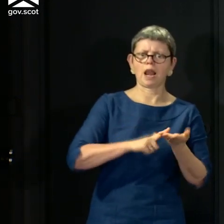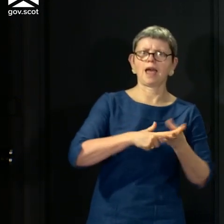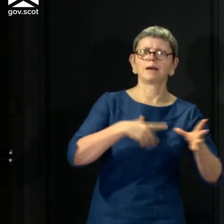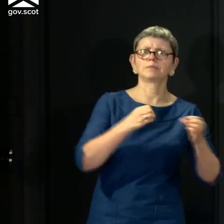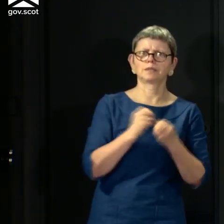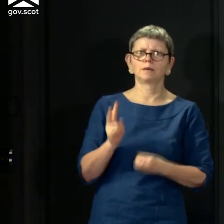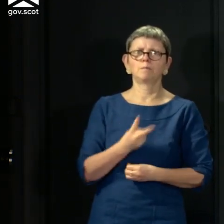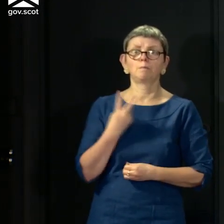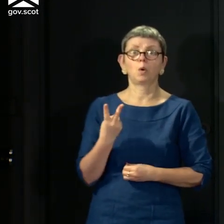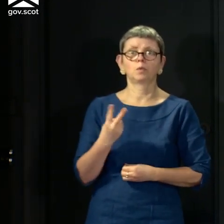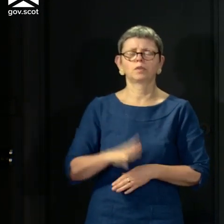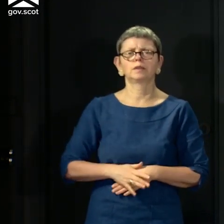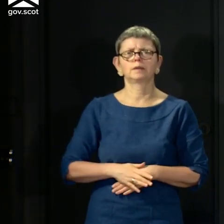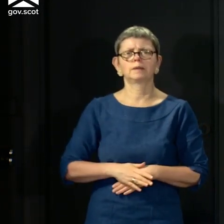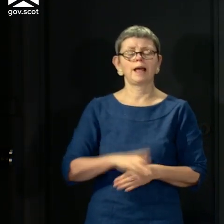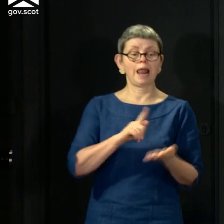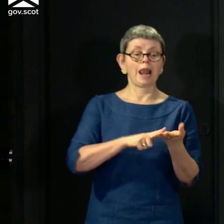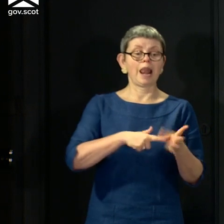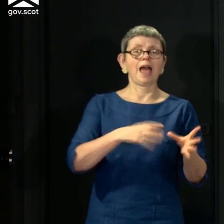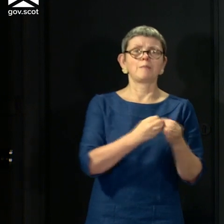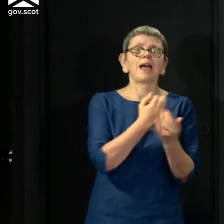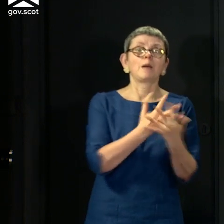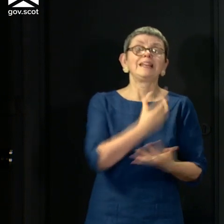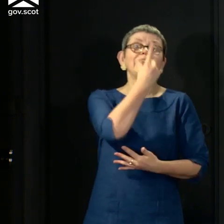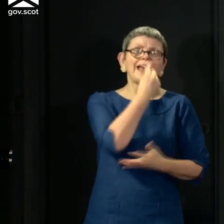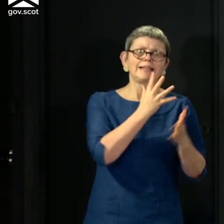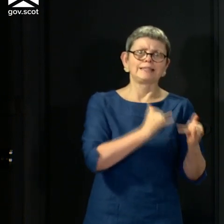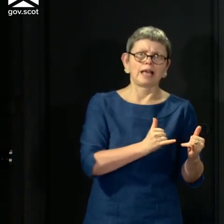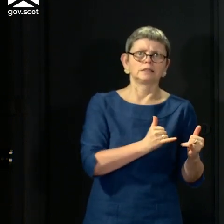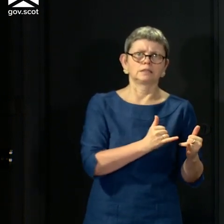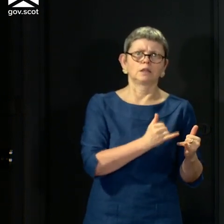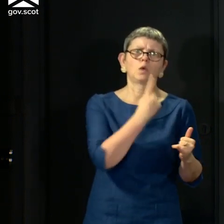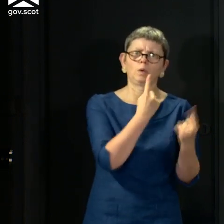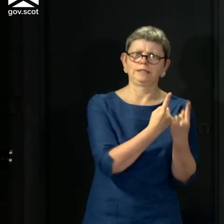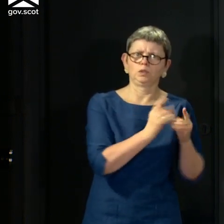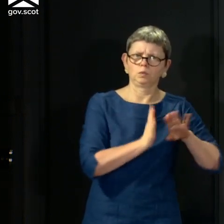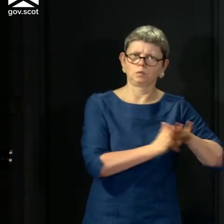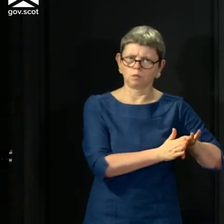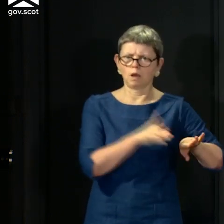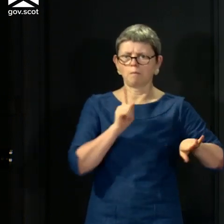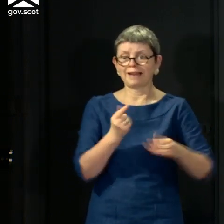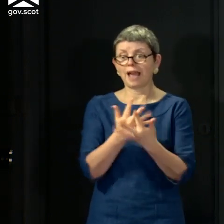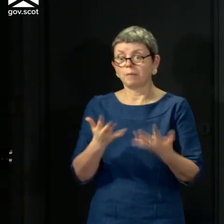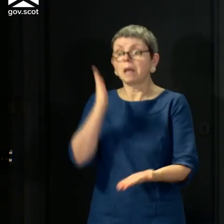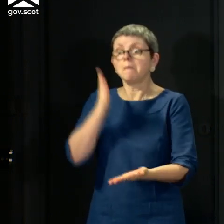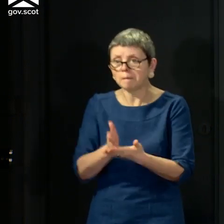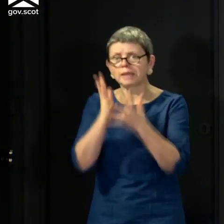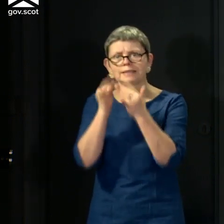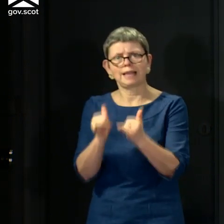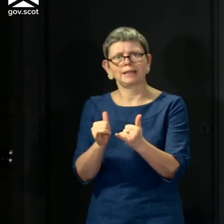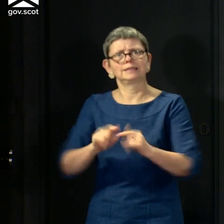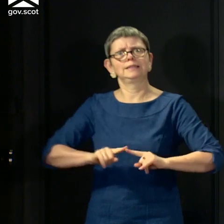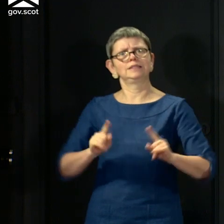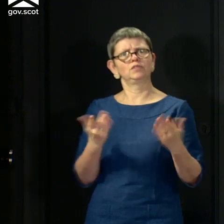laboratory capacity is one thing. What matters is the volume of testing we do and the clinical objectives that we set for testing. This can't